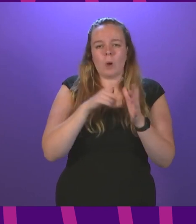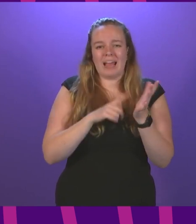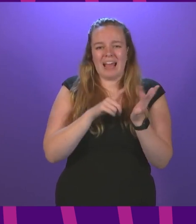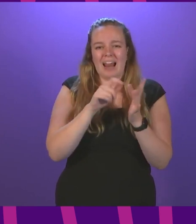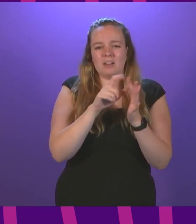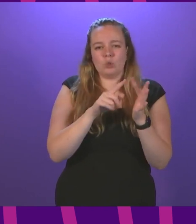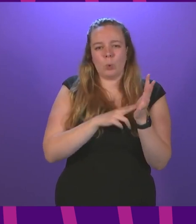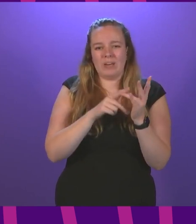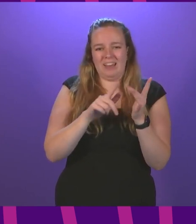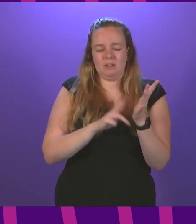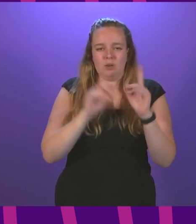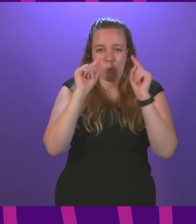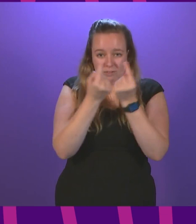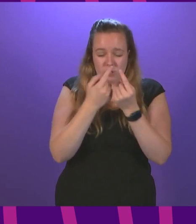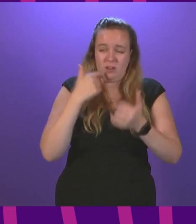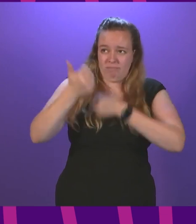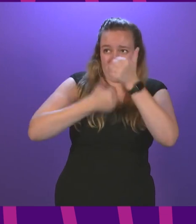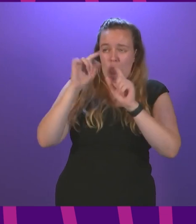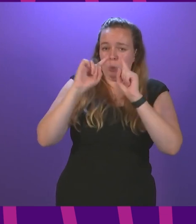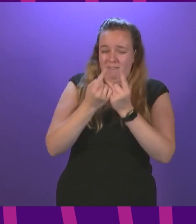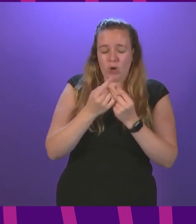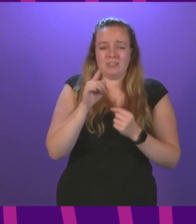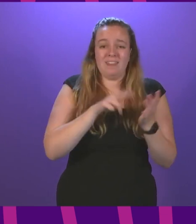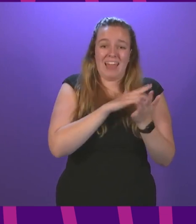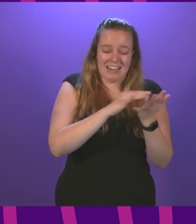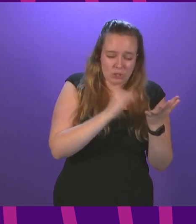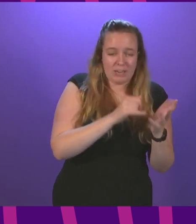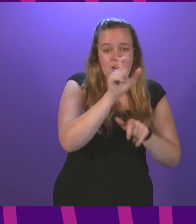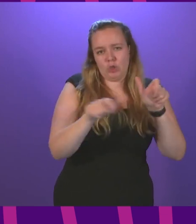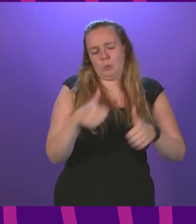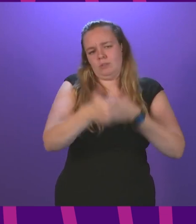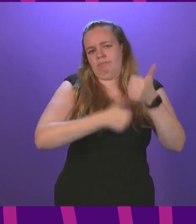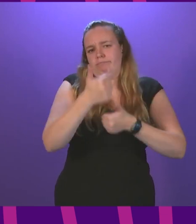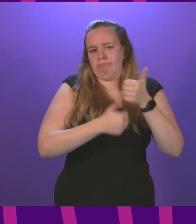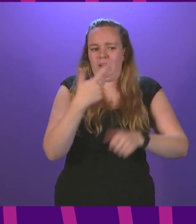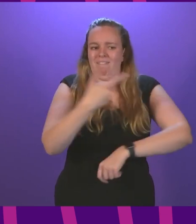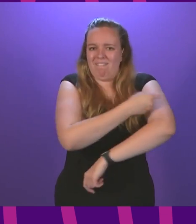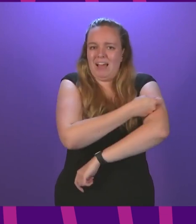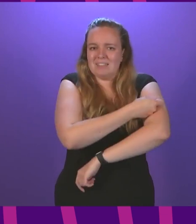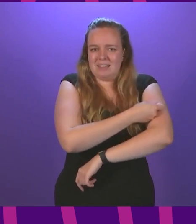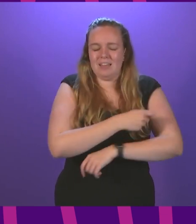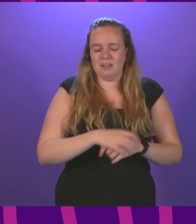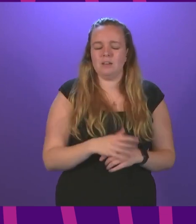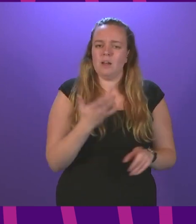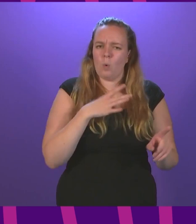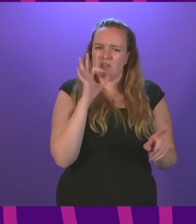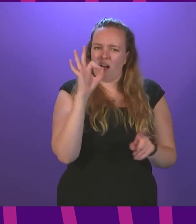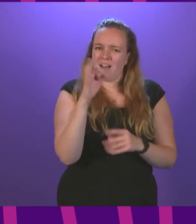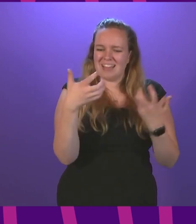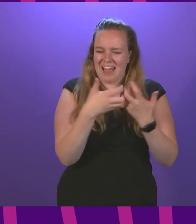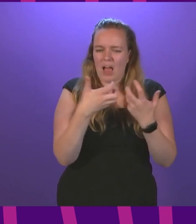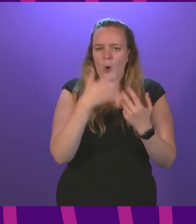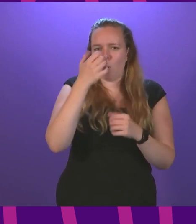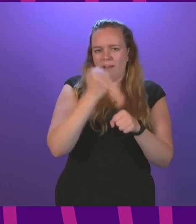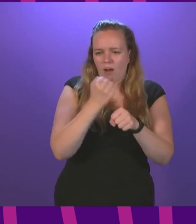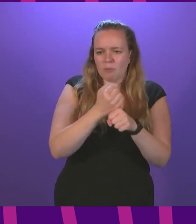and i commend the efforts of universities in the nhs and of course students to get vaccinated can i ask how the scottish government is